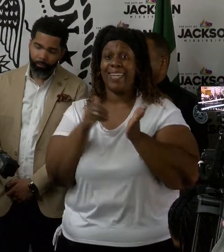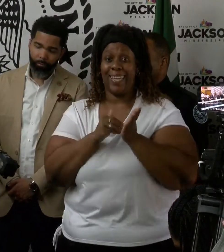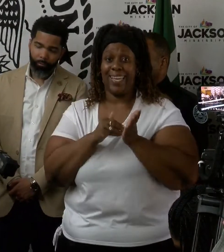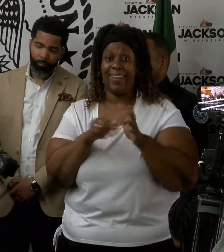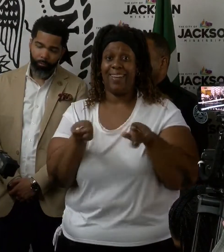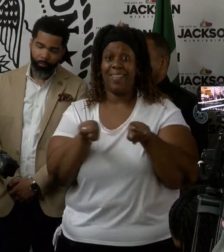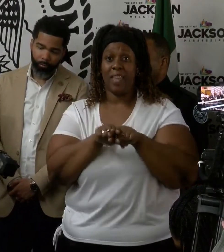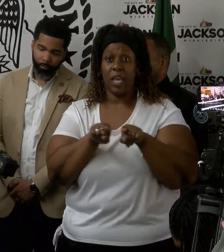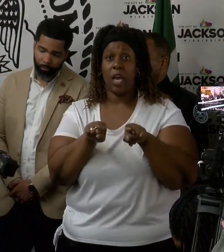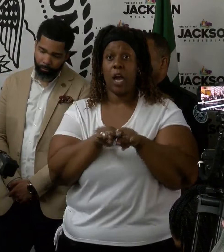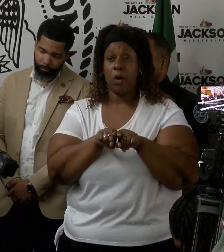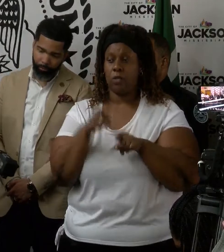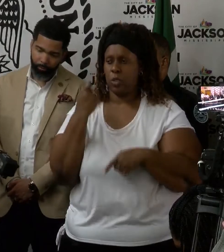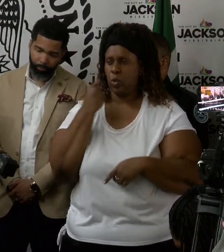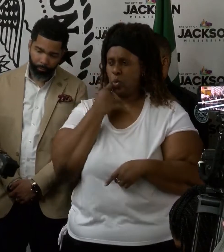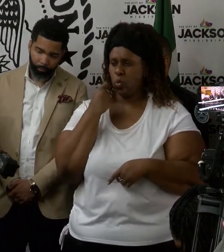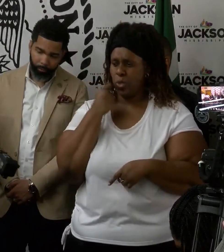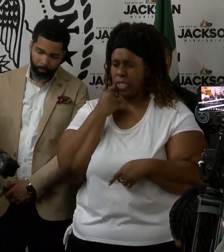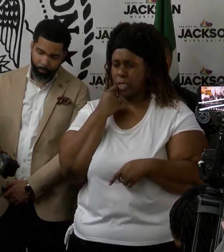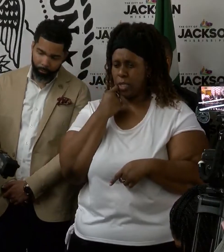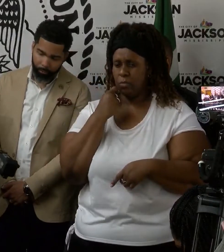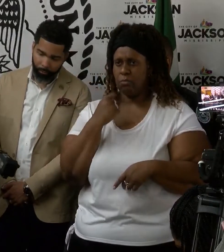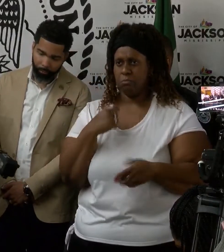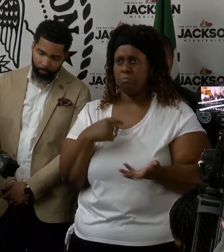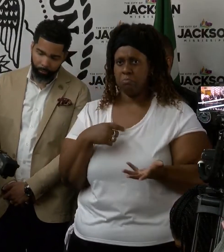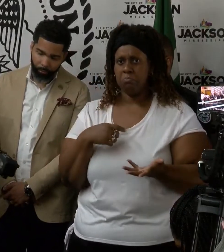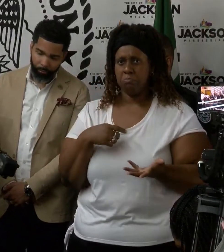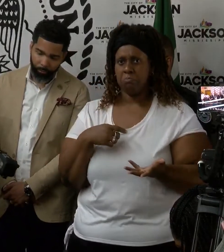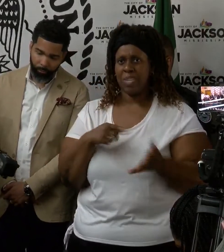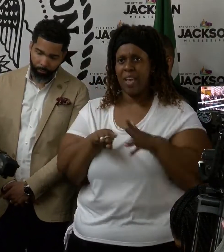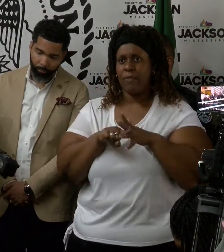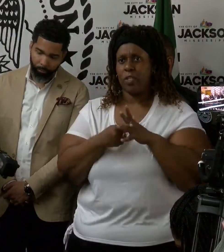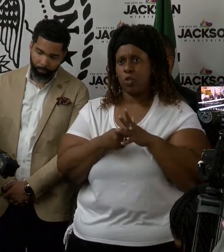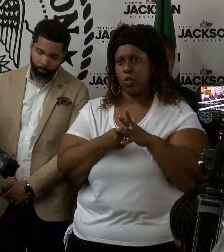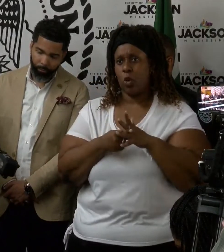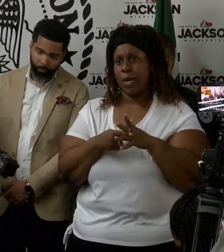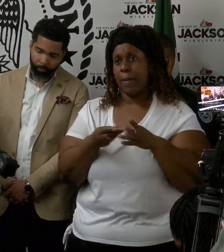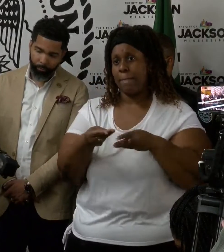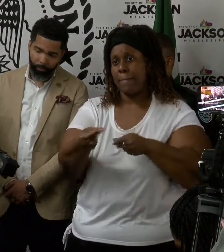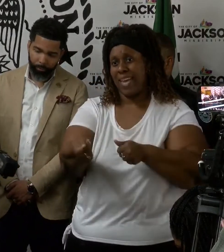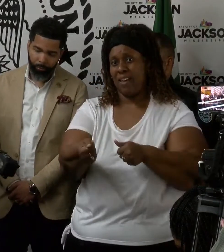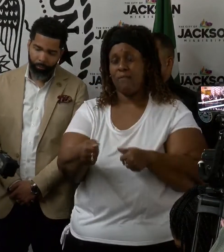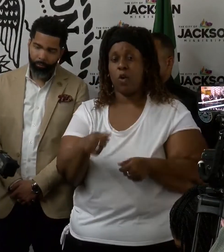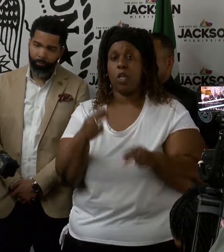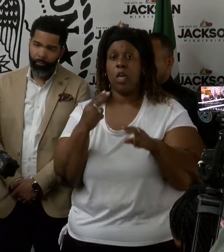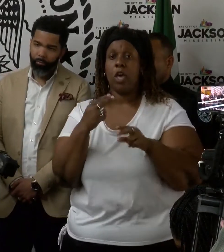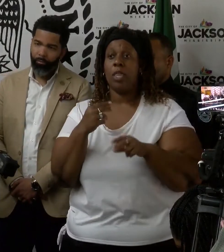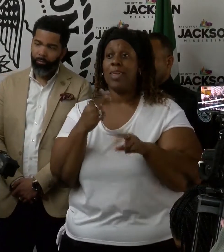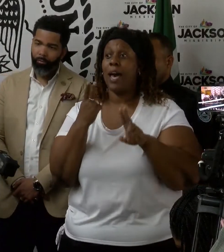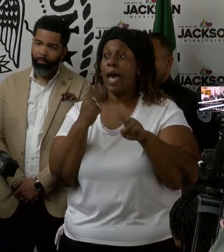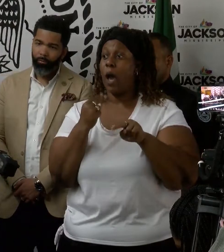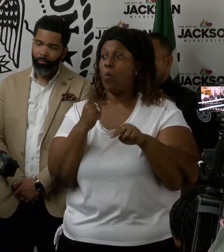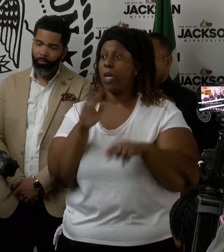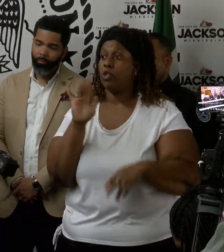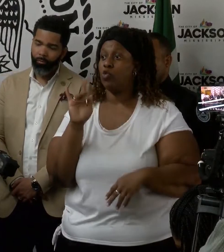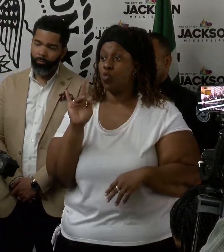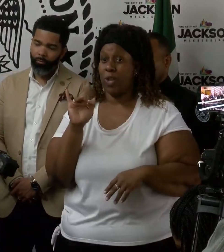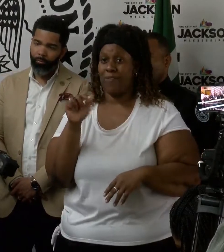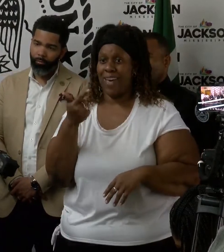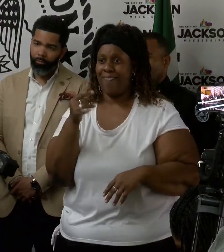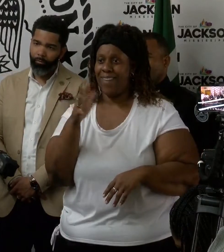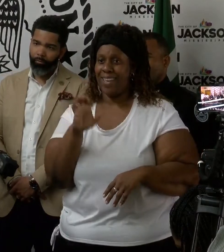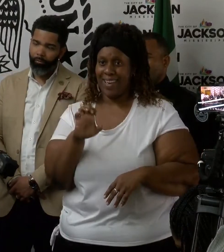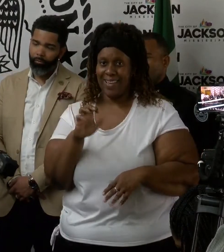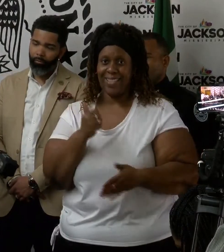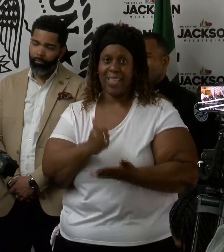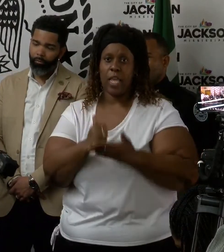also recently, I mean, in the last couple of years, have started funding the Highway 25 gauge. And this gauge is to help every